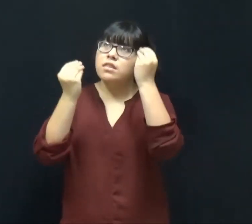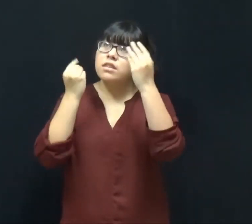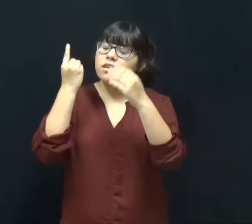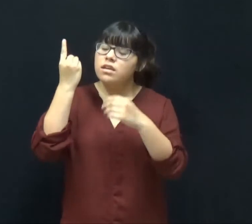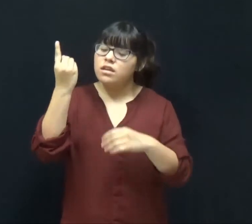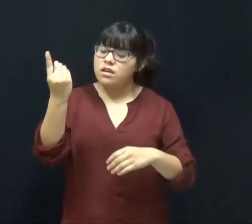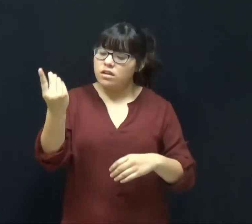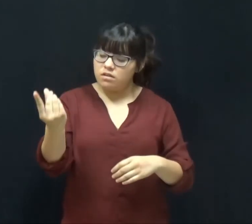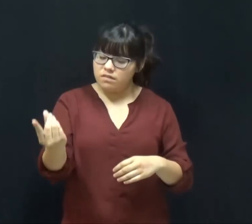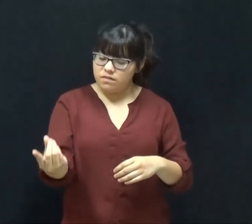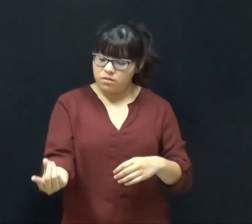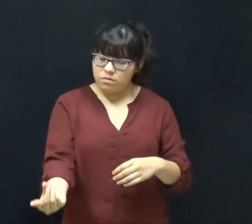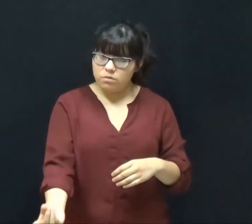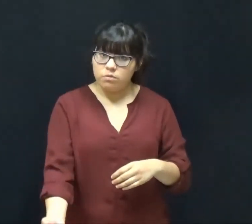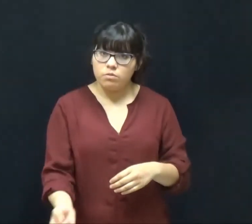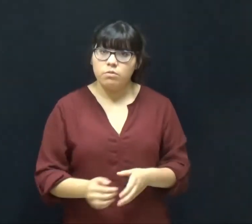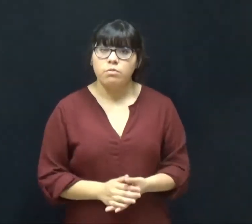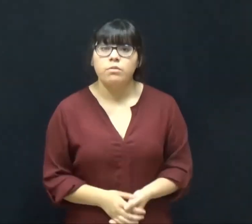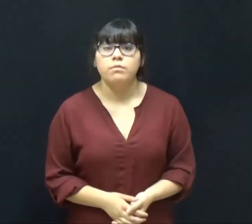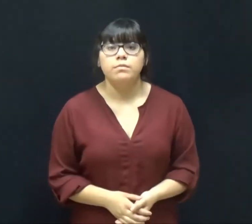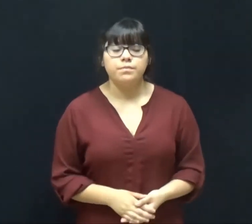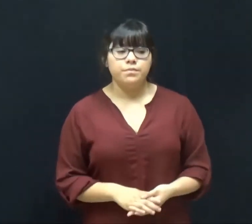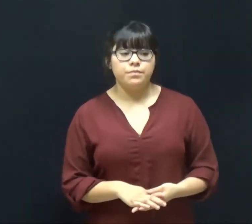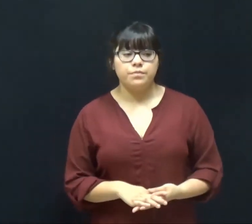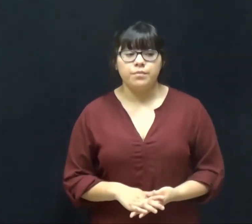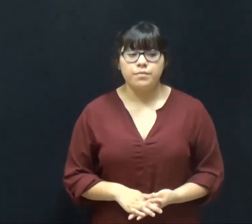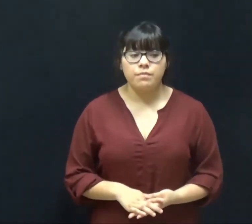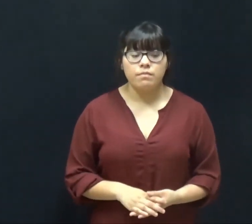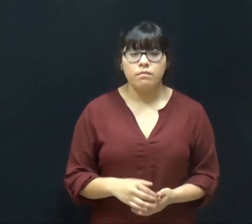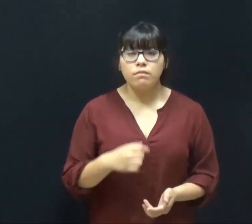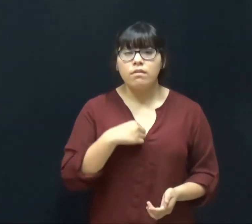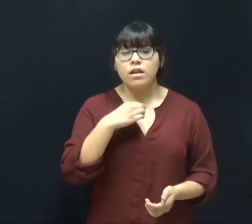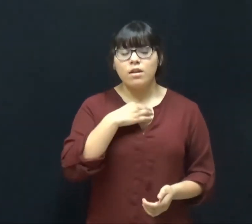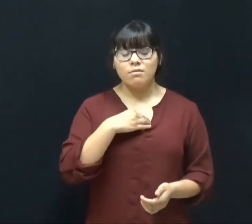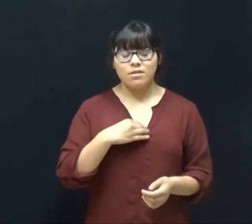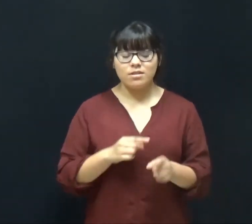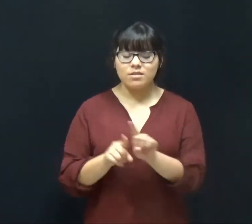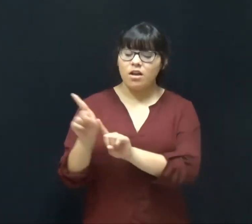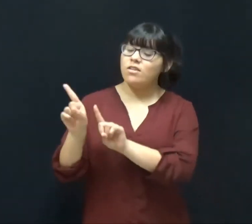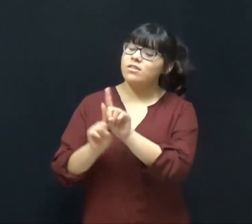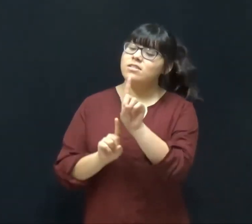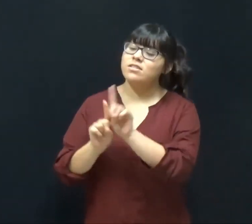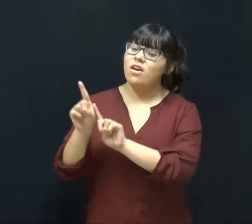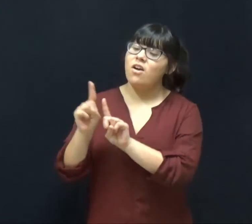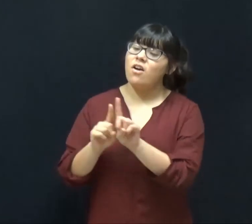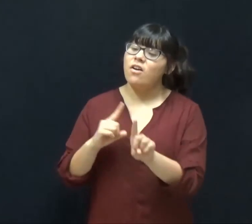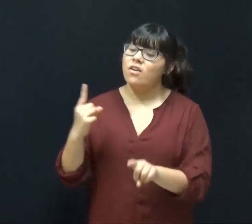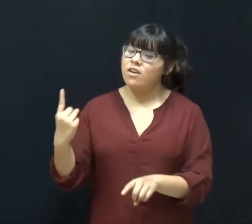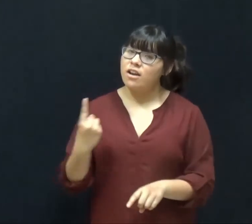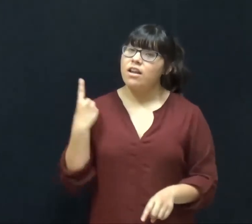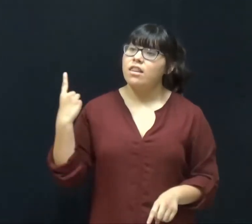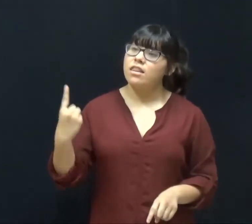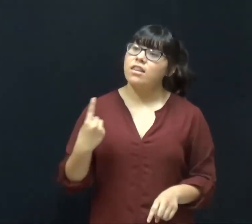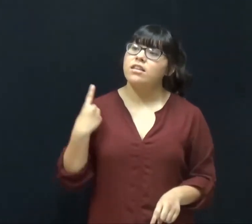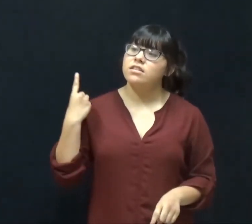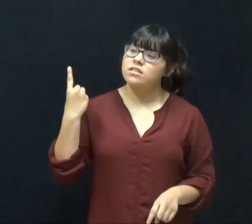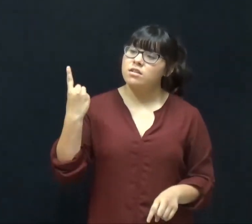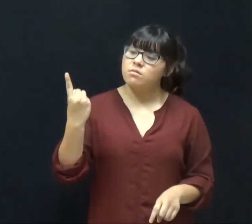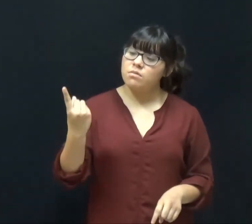think of you And I wish on a star That some